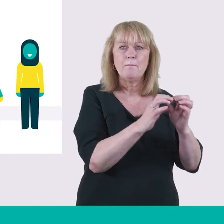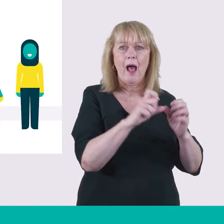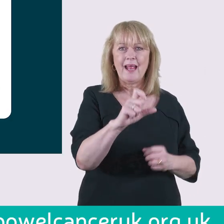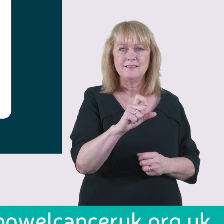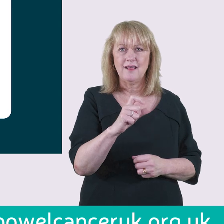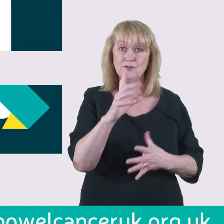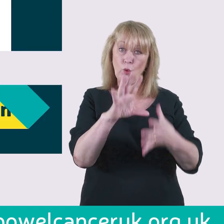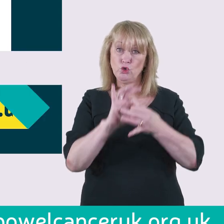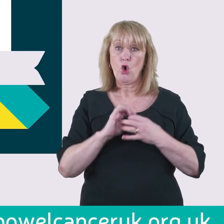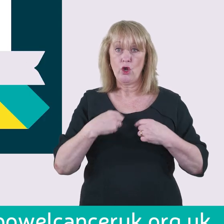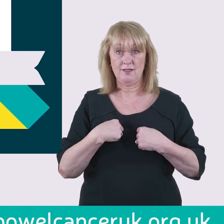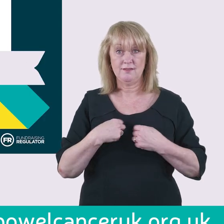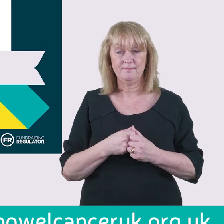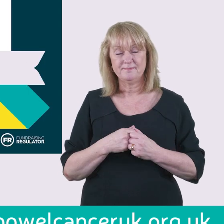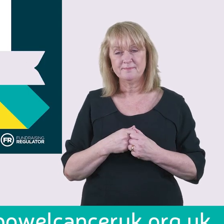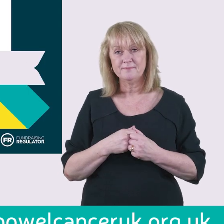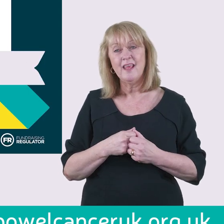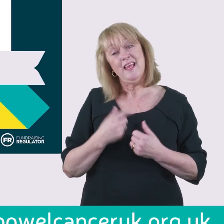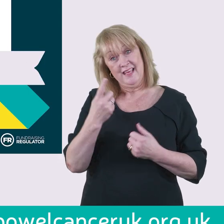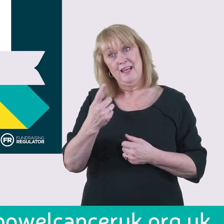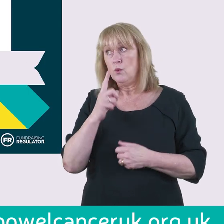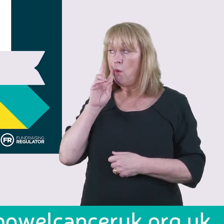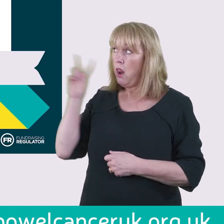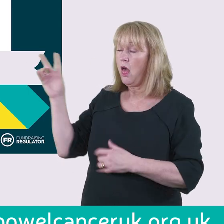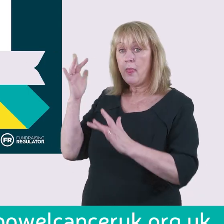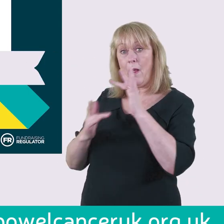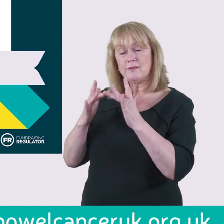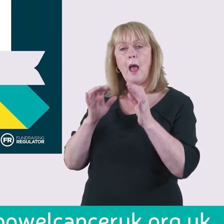For more information visit bowelcanceruk.org.uk